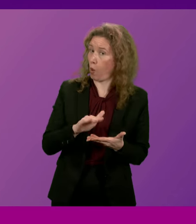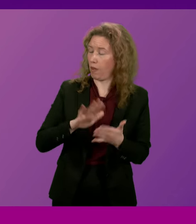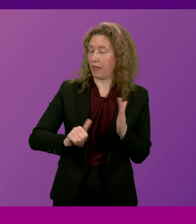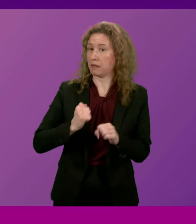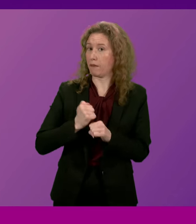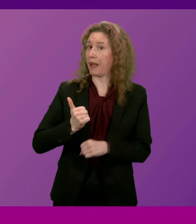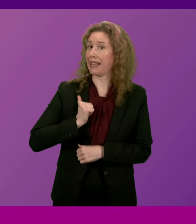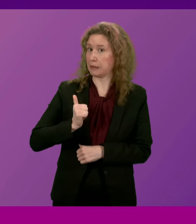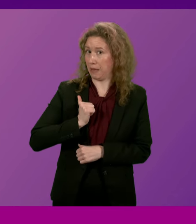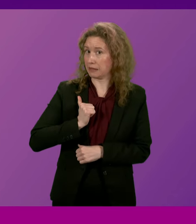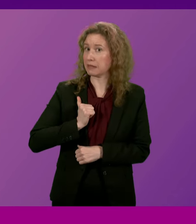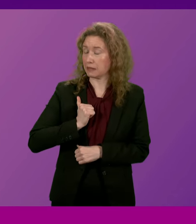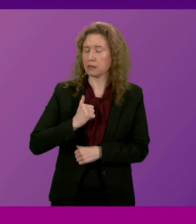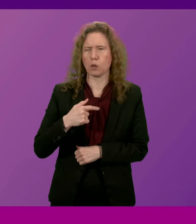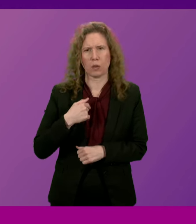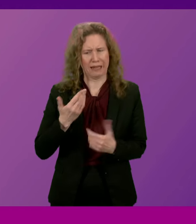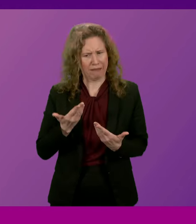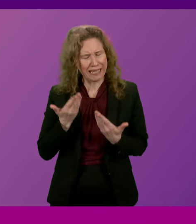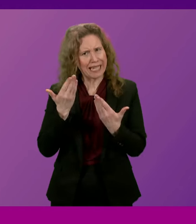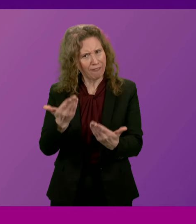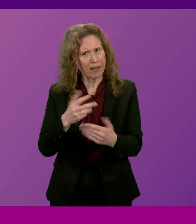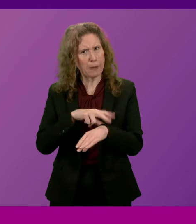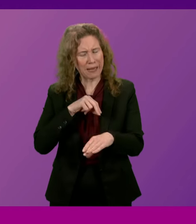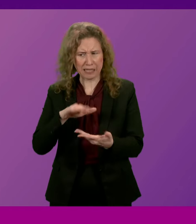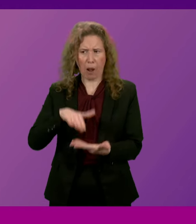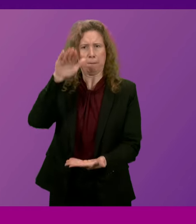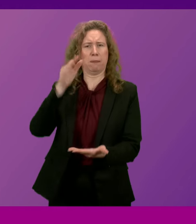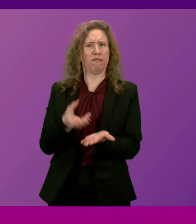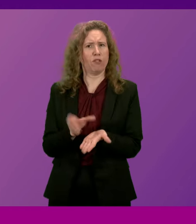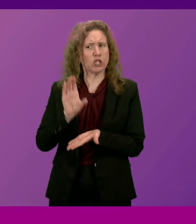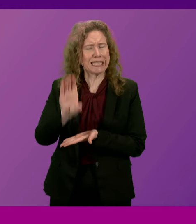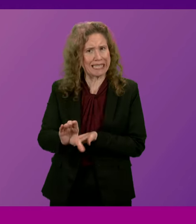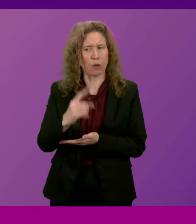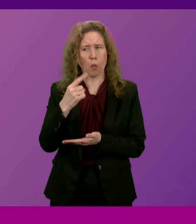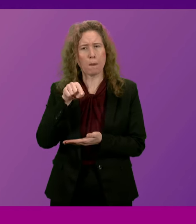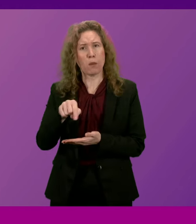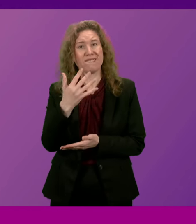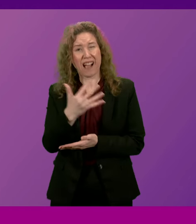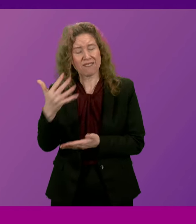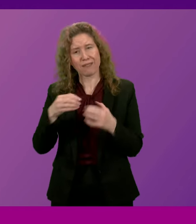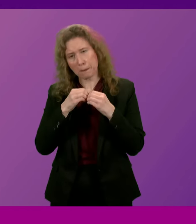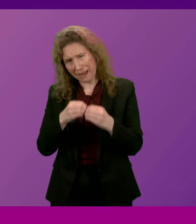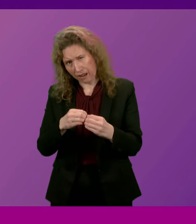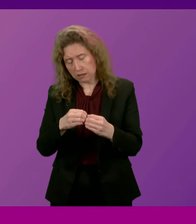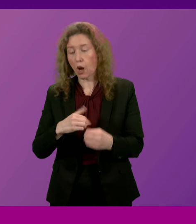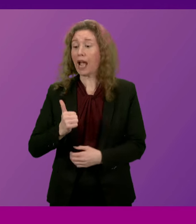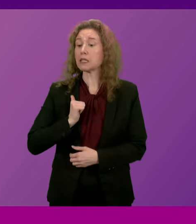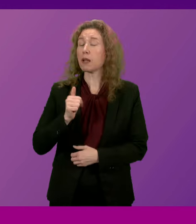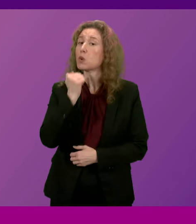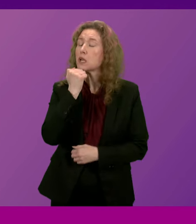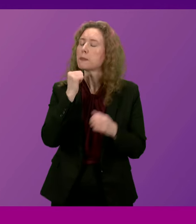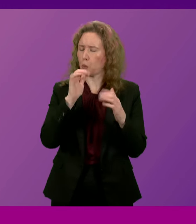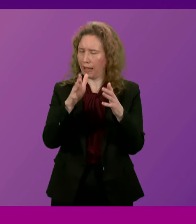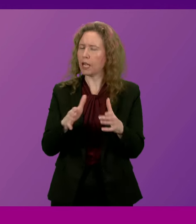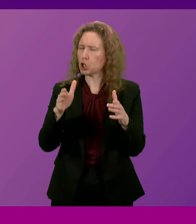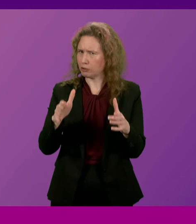government expected, given that we had given the police record funding of 1.55 billion. Now, I expect those numbers to increase